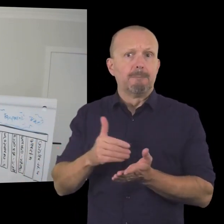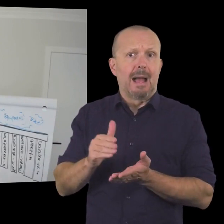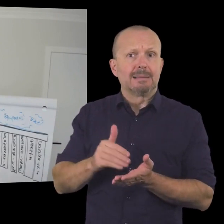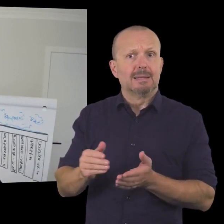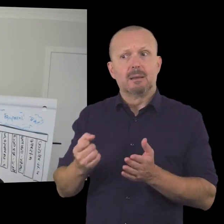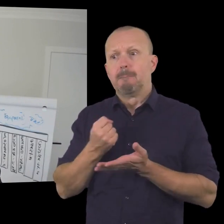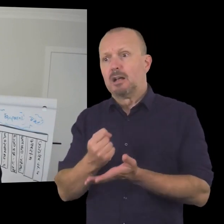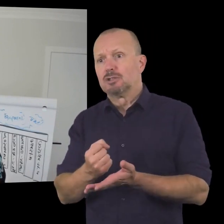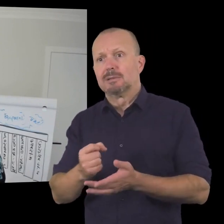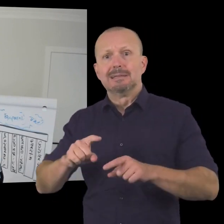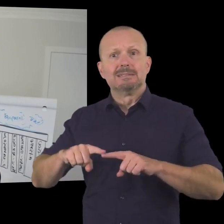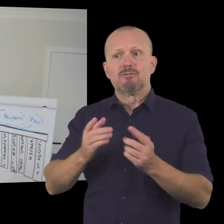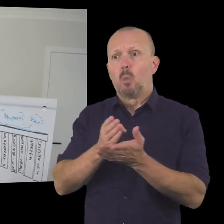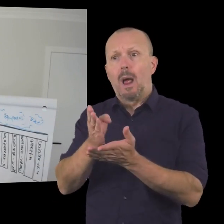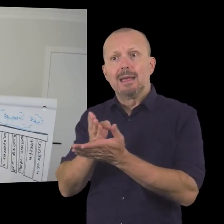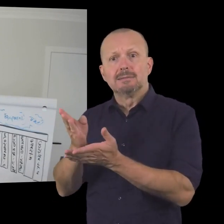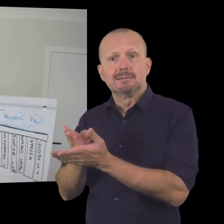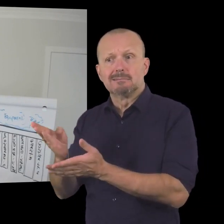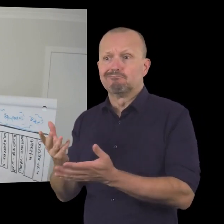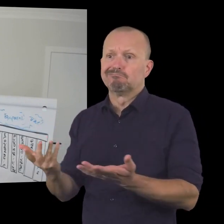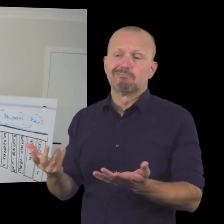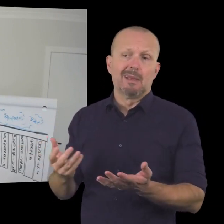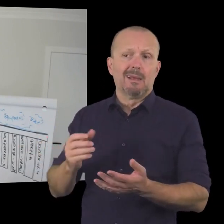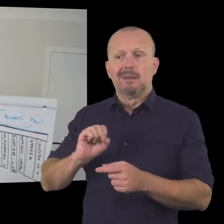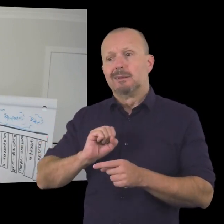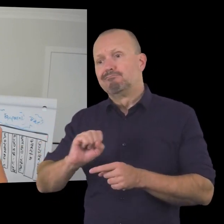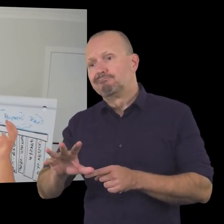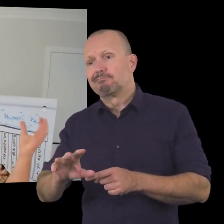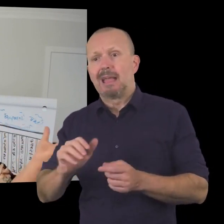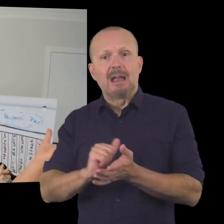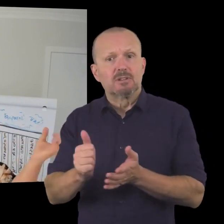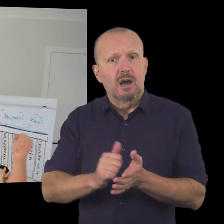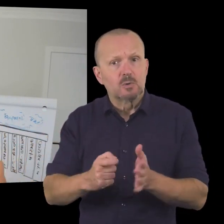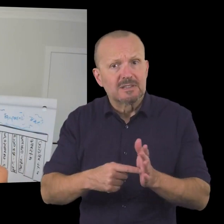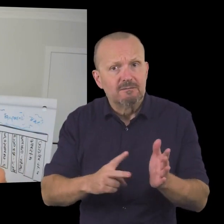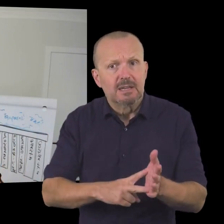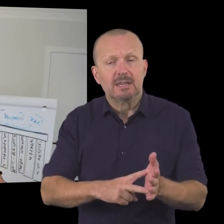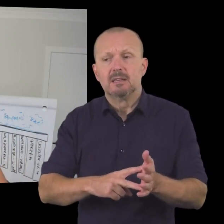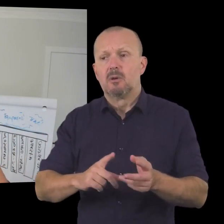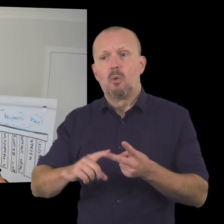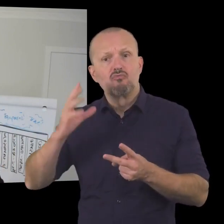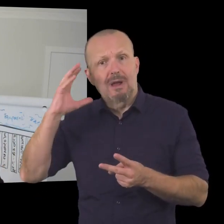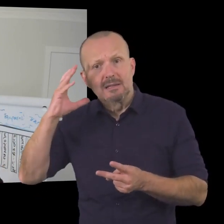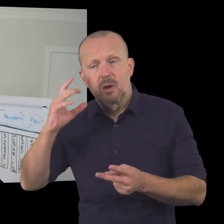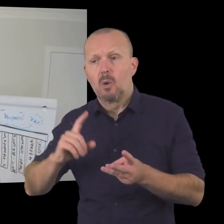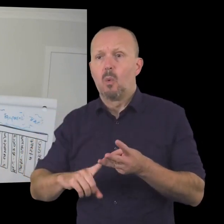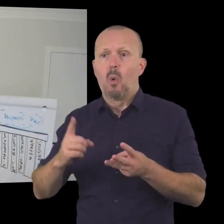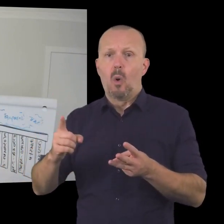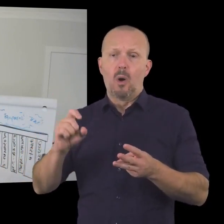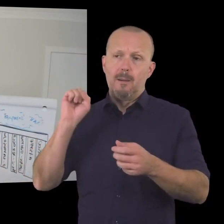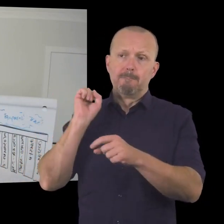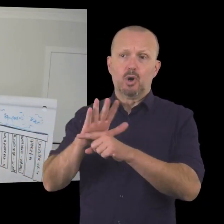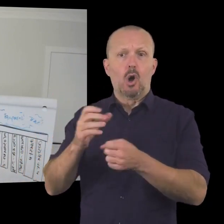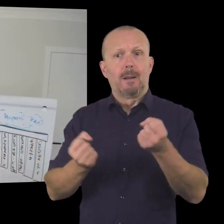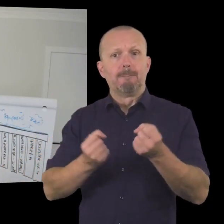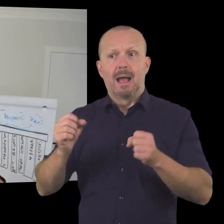spending that marketing budget in different ways uh so you know putting an ad on the tv let's say on the radio let's say you know